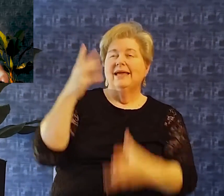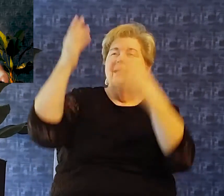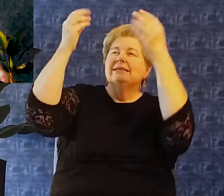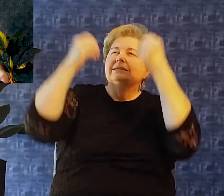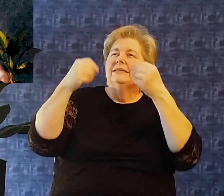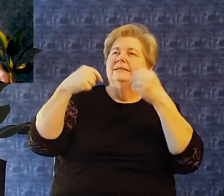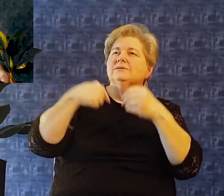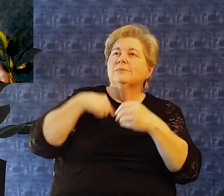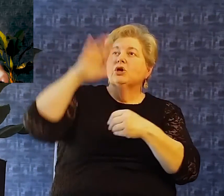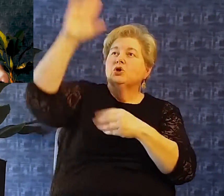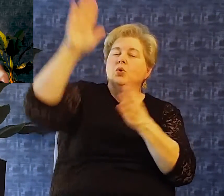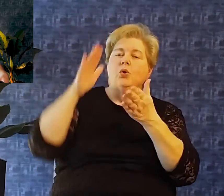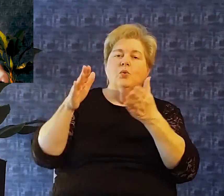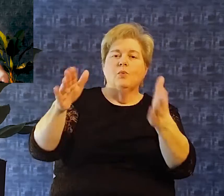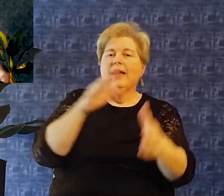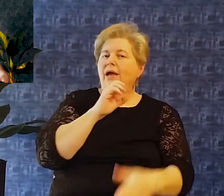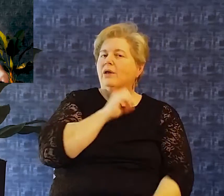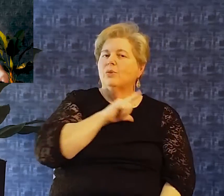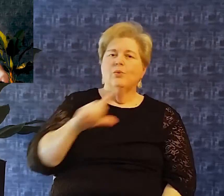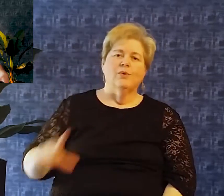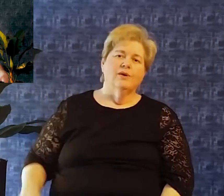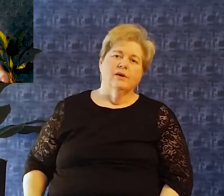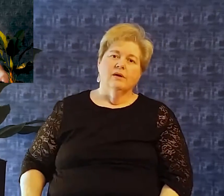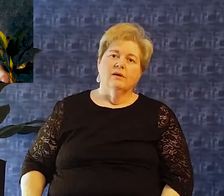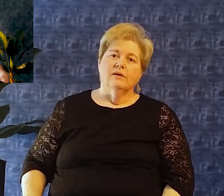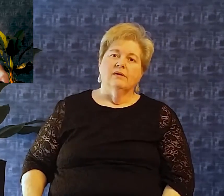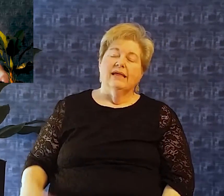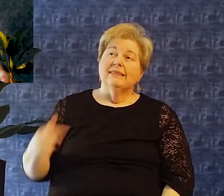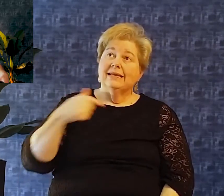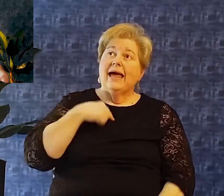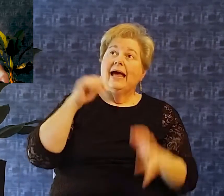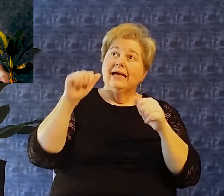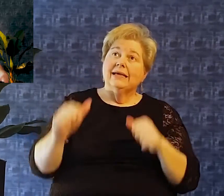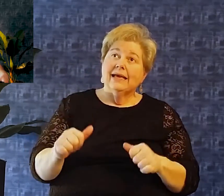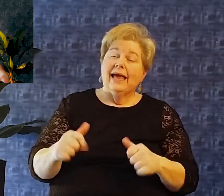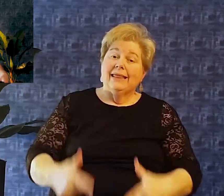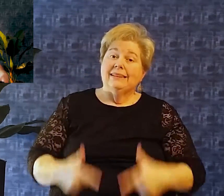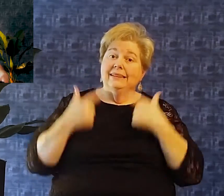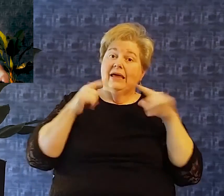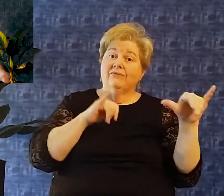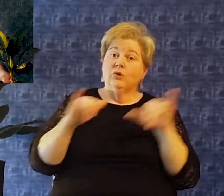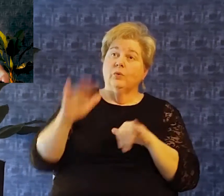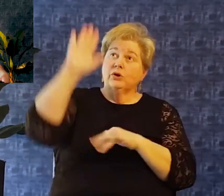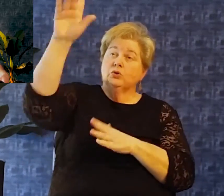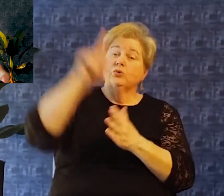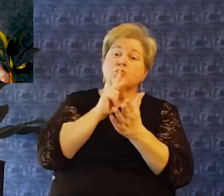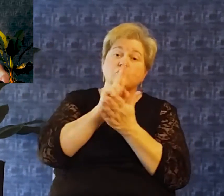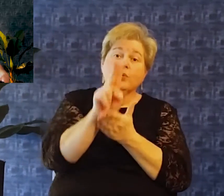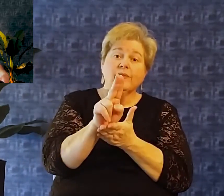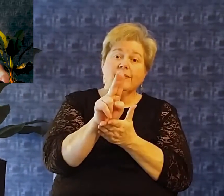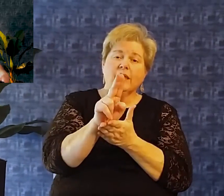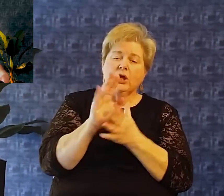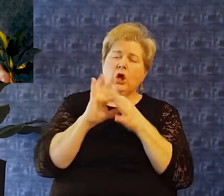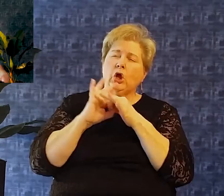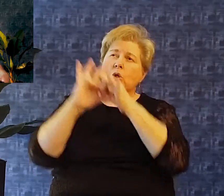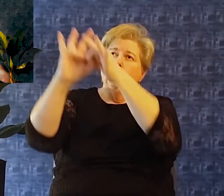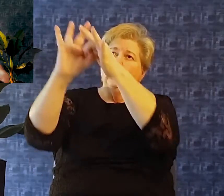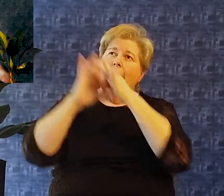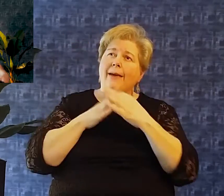Teach me your way oh lord That I may walk in your truth unite my